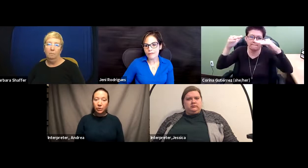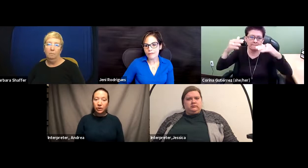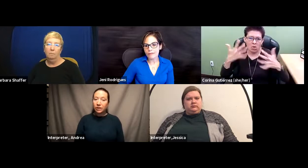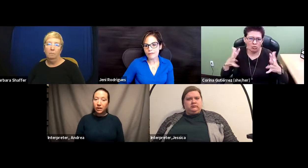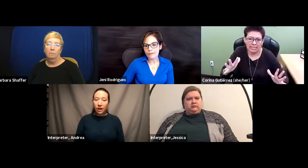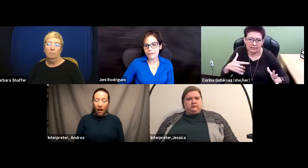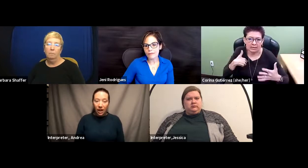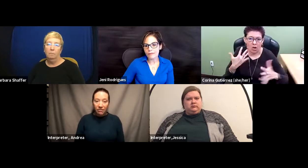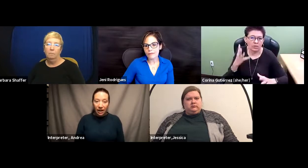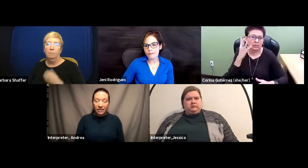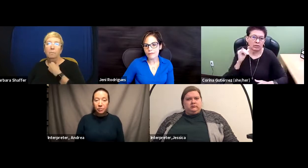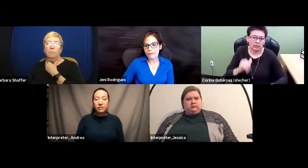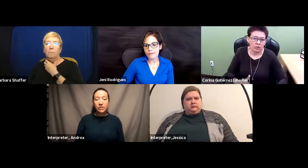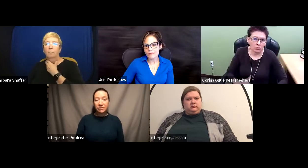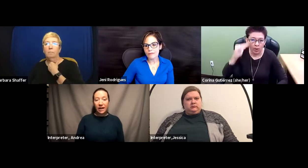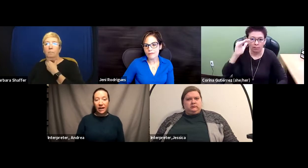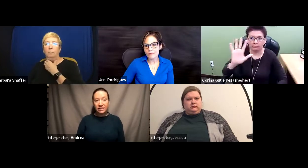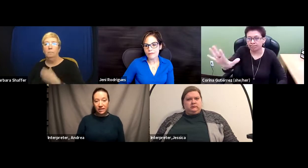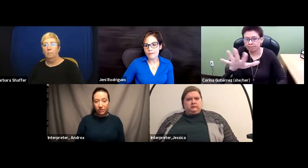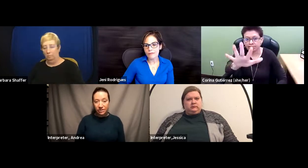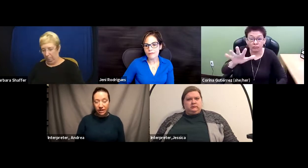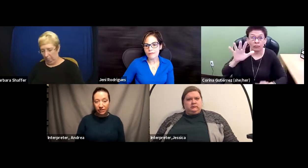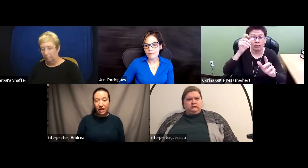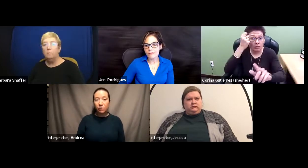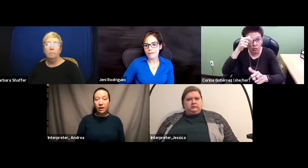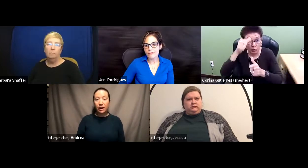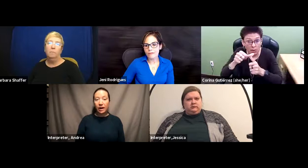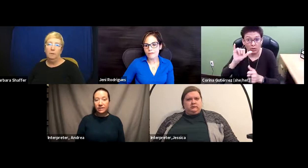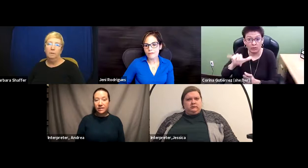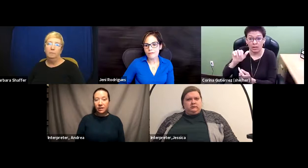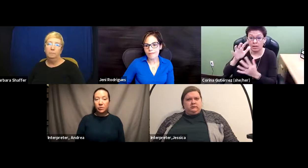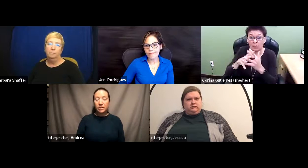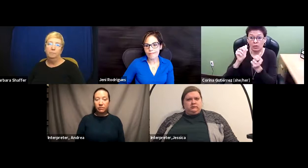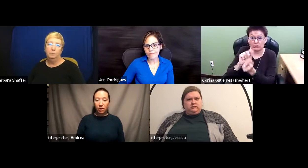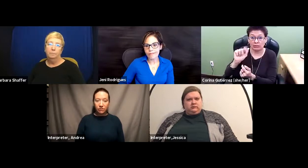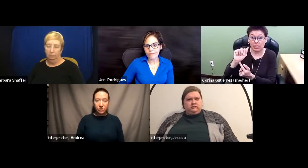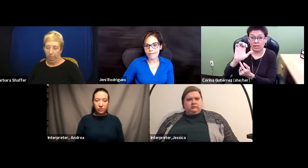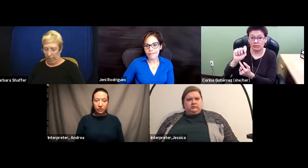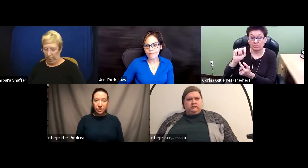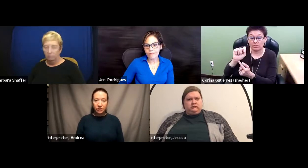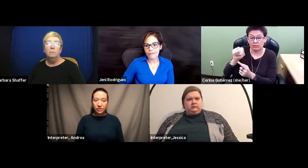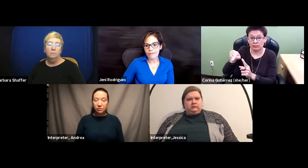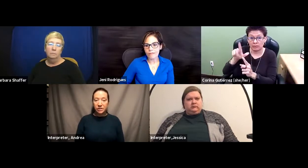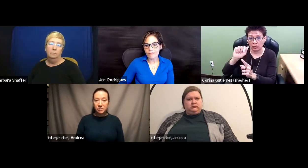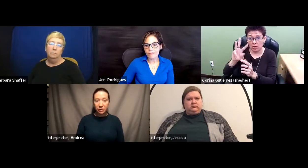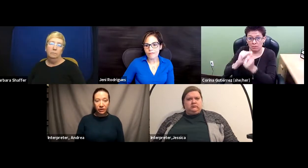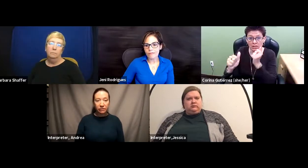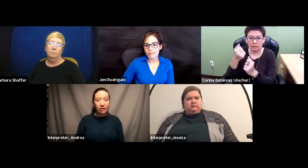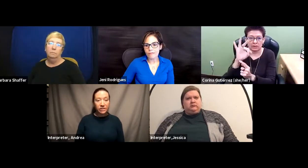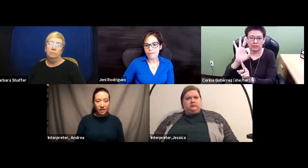have had the privilege of that access your entire life. Whereas we have often struggled to understand what's been going on around us